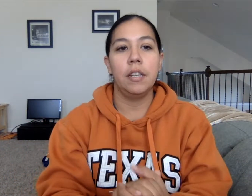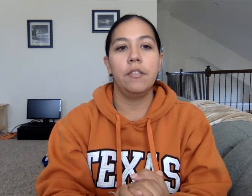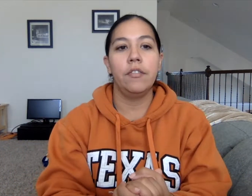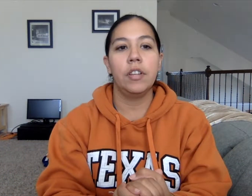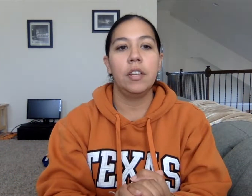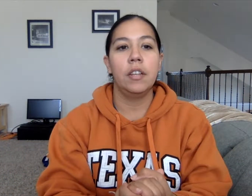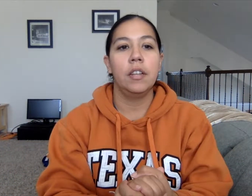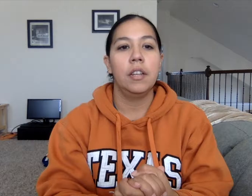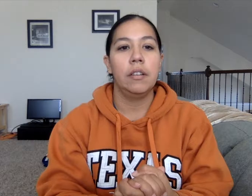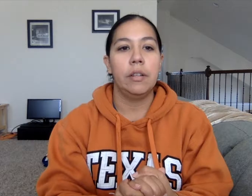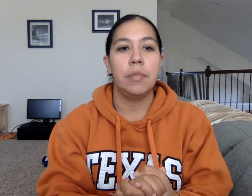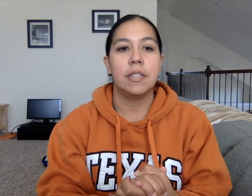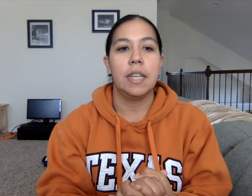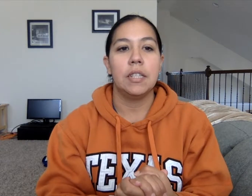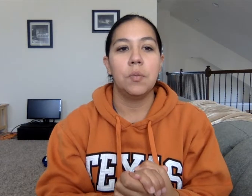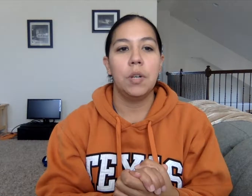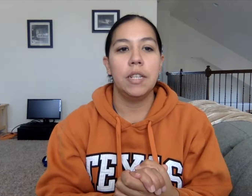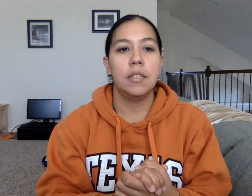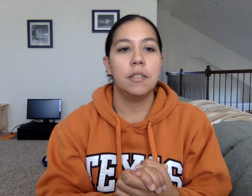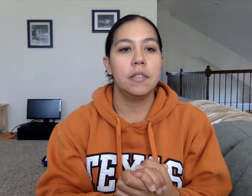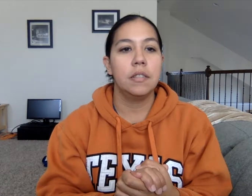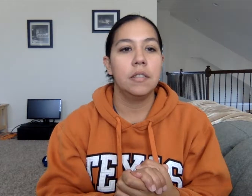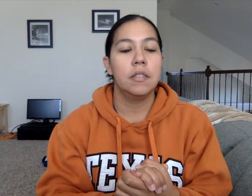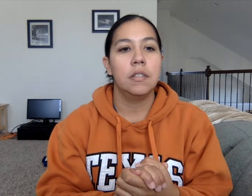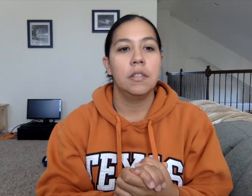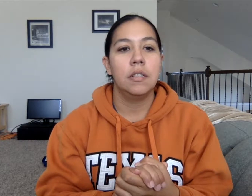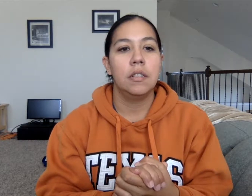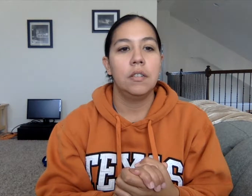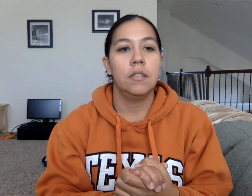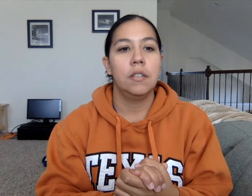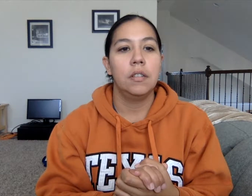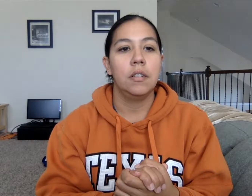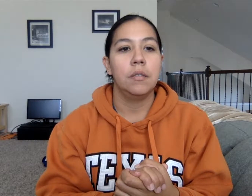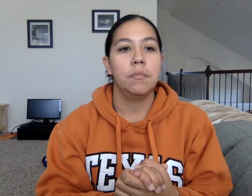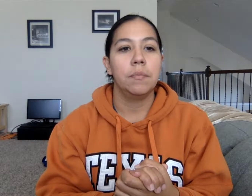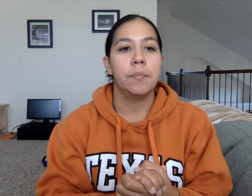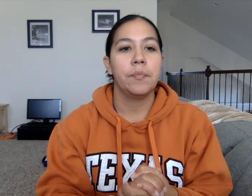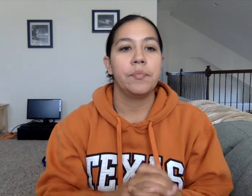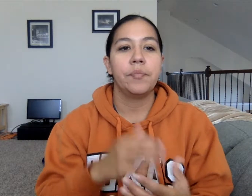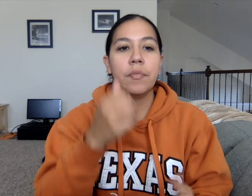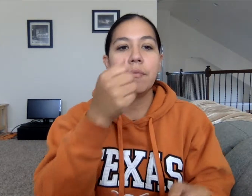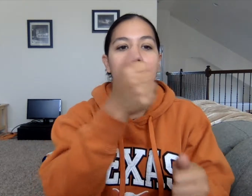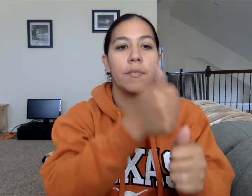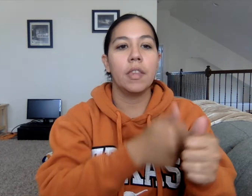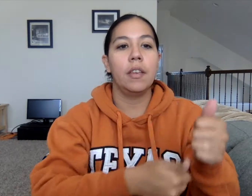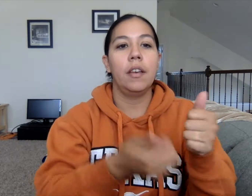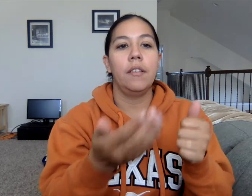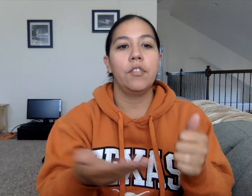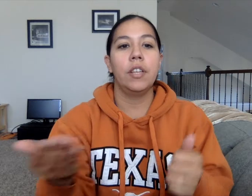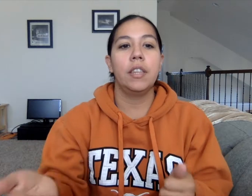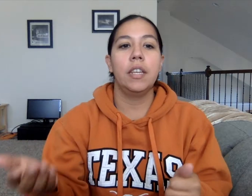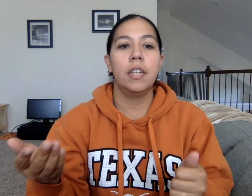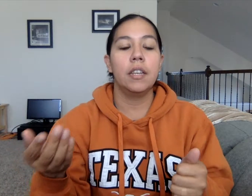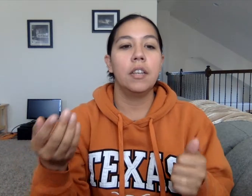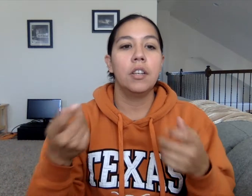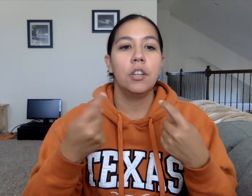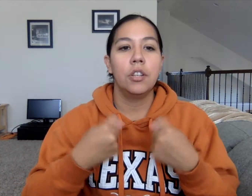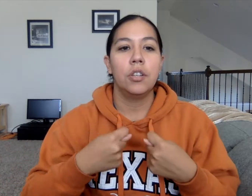May they comfort you tonight. I'm climbing over something,